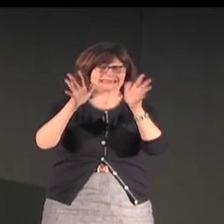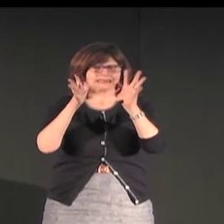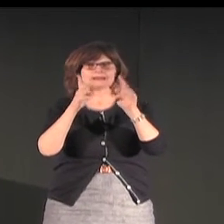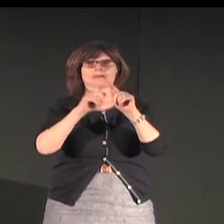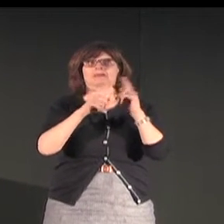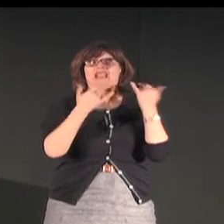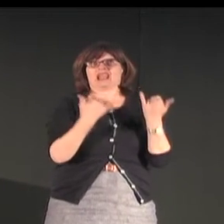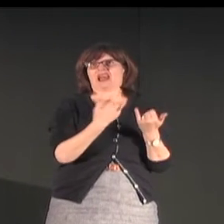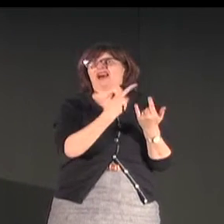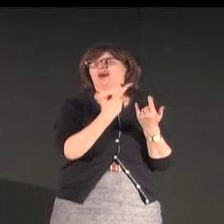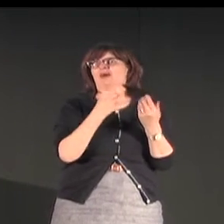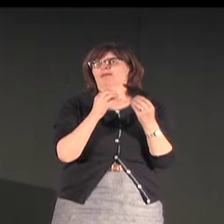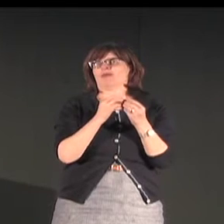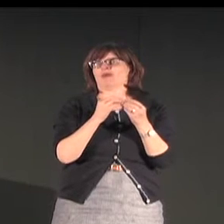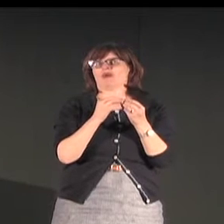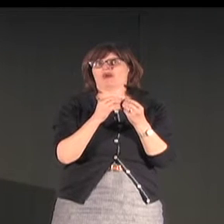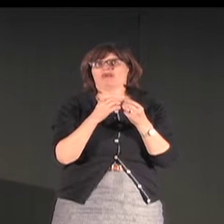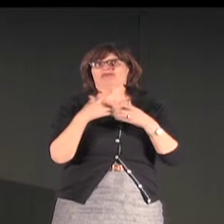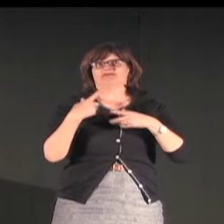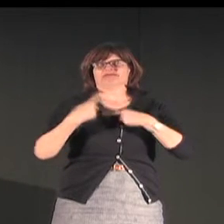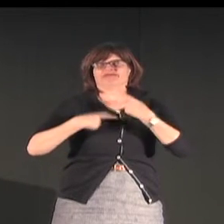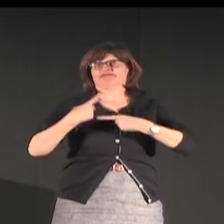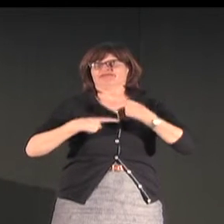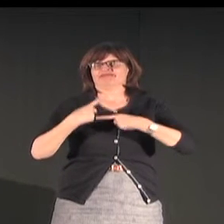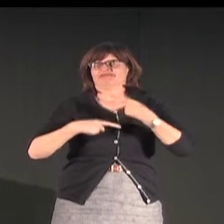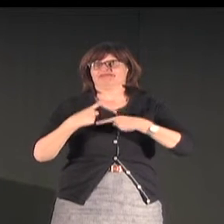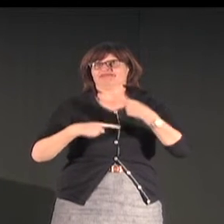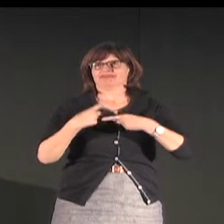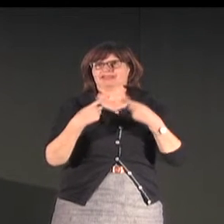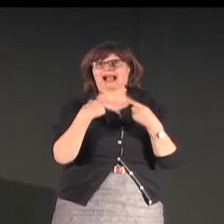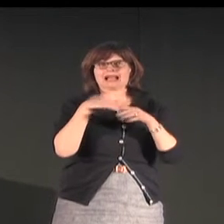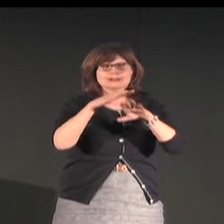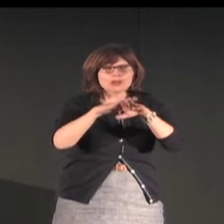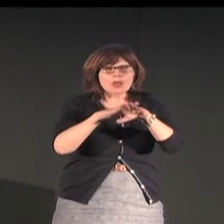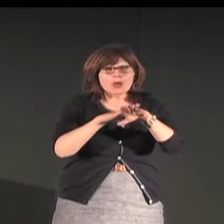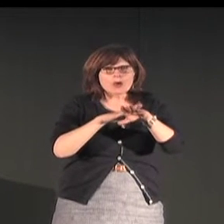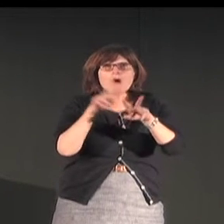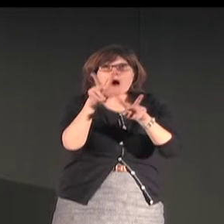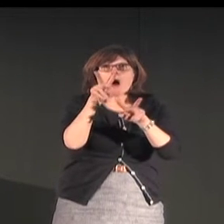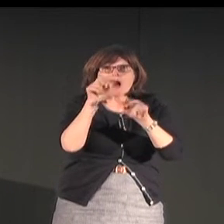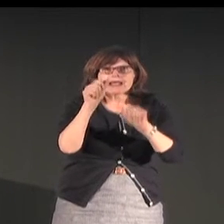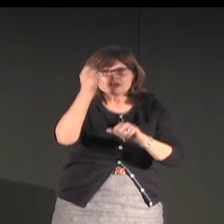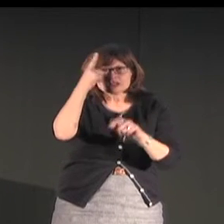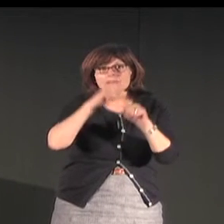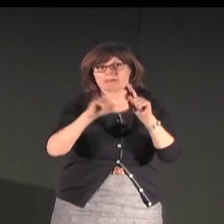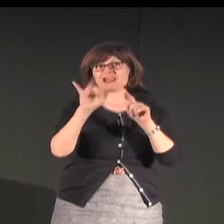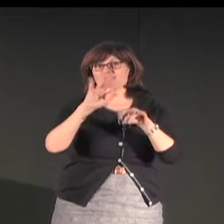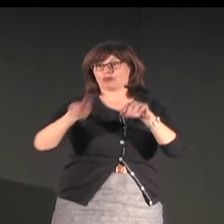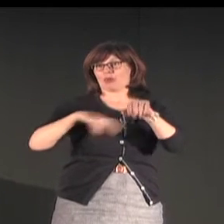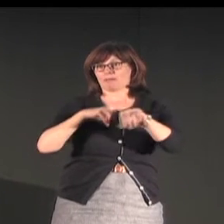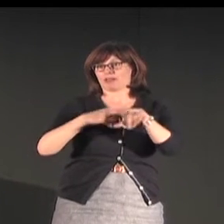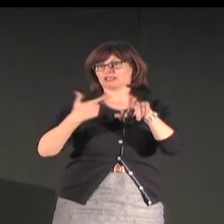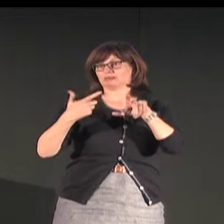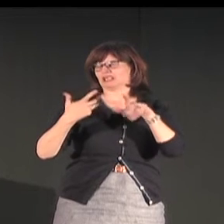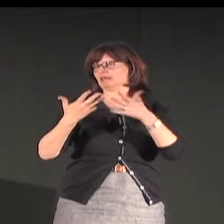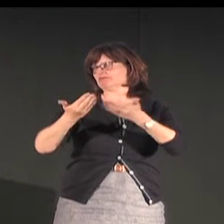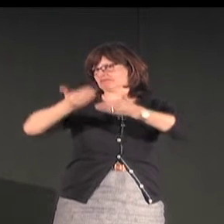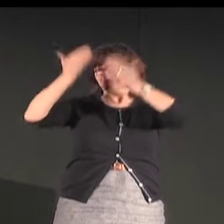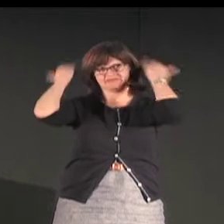With some sentence-like structures, but in this next clip it was much more rapid, and I slowed it down so that you could actually see,